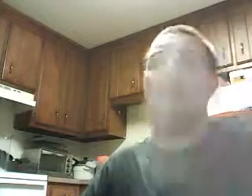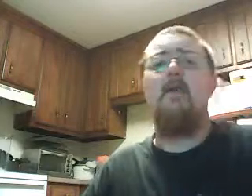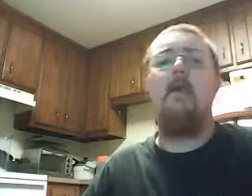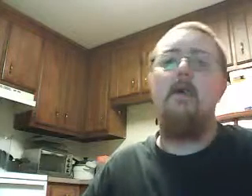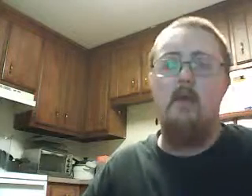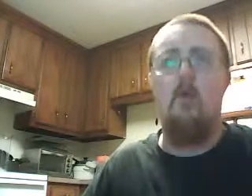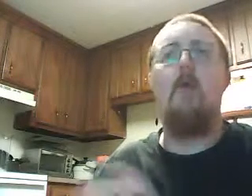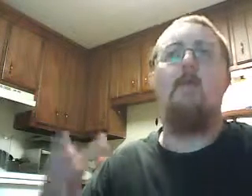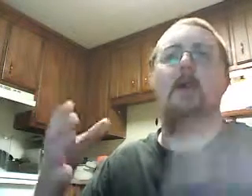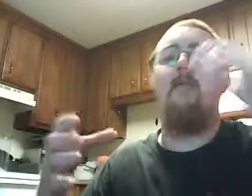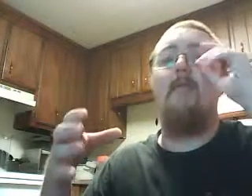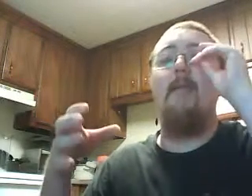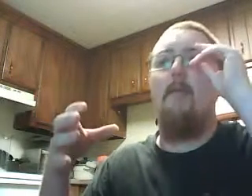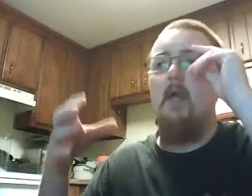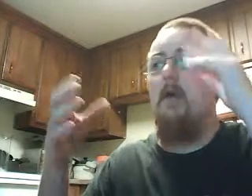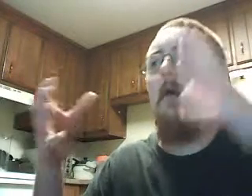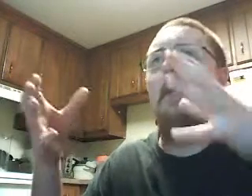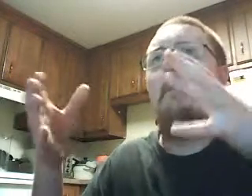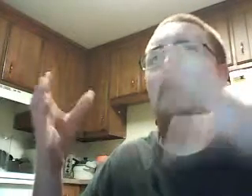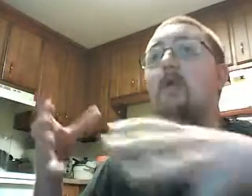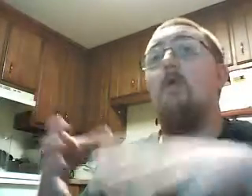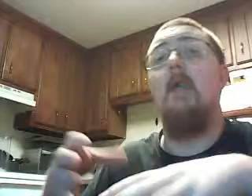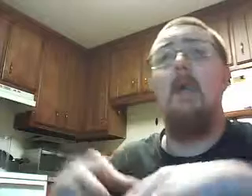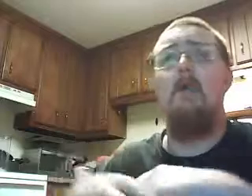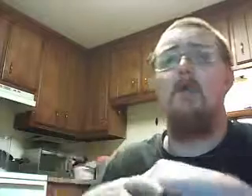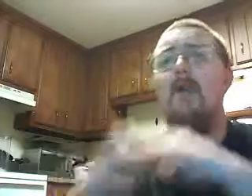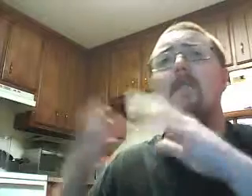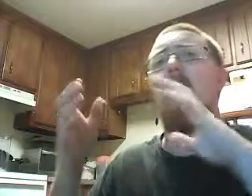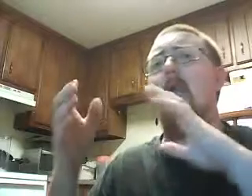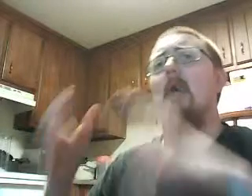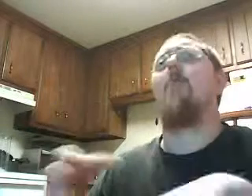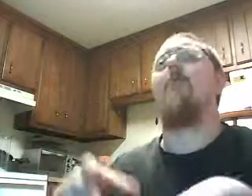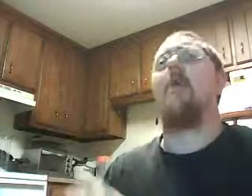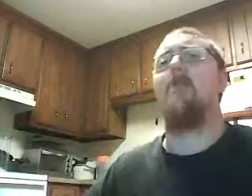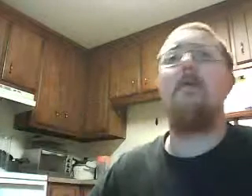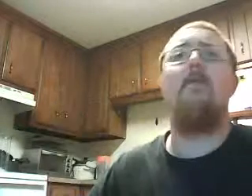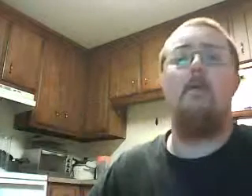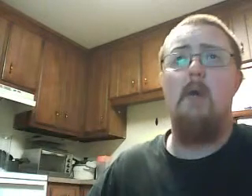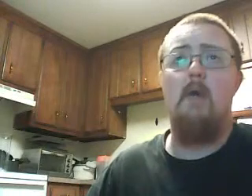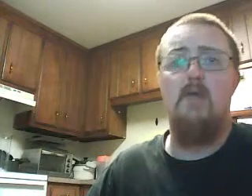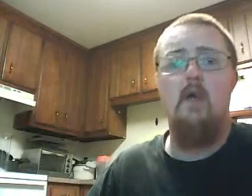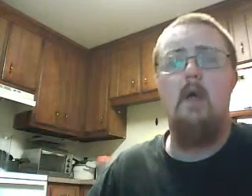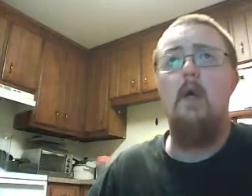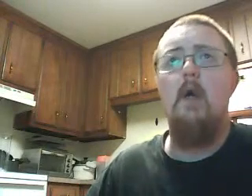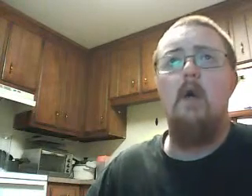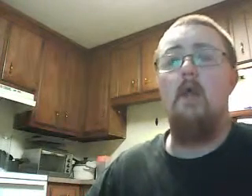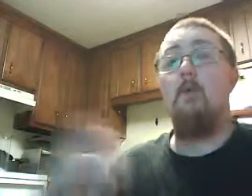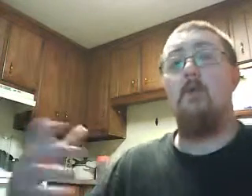Listia is a great website if you haven't been to it yet. You should definitely get an account, especially if you're a buyer or seller, on Amazon